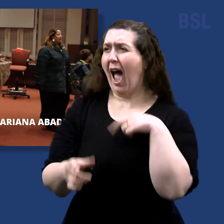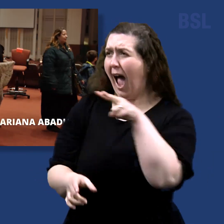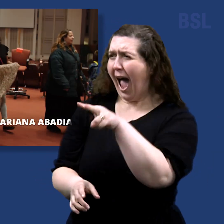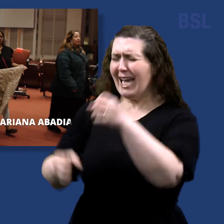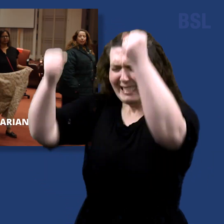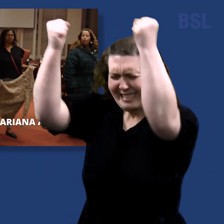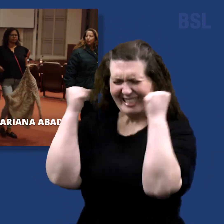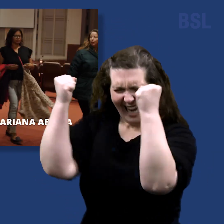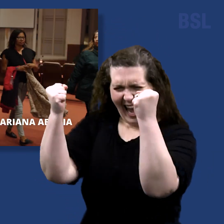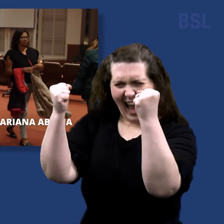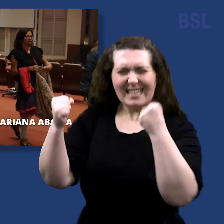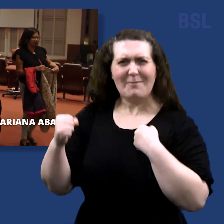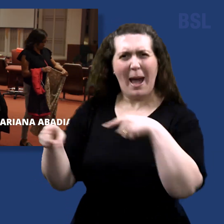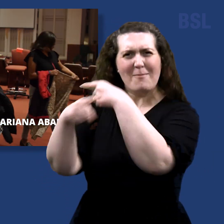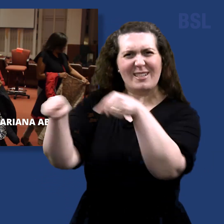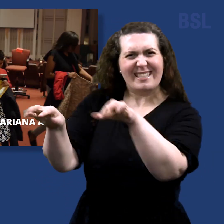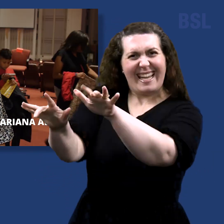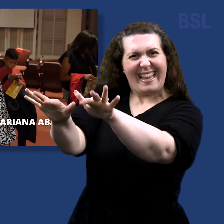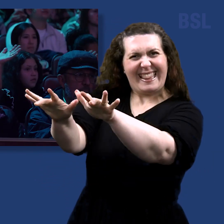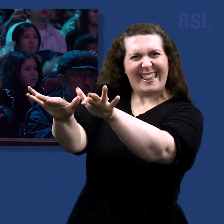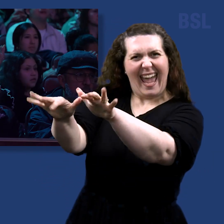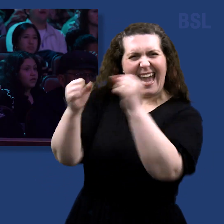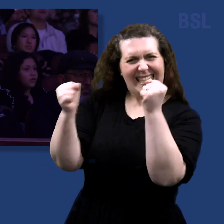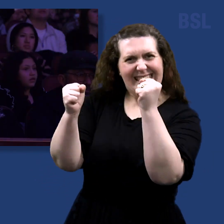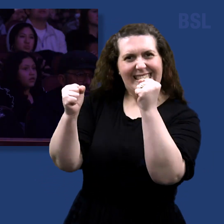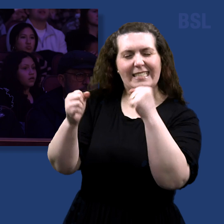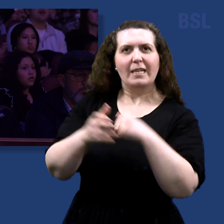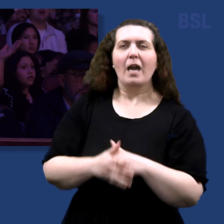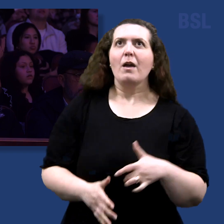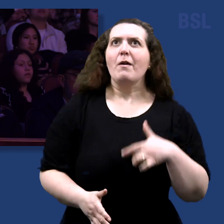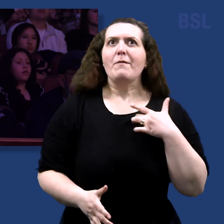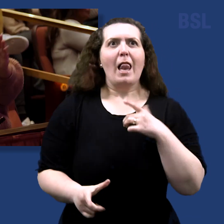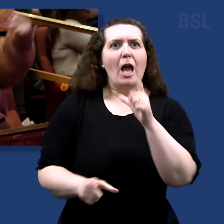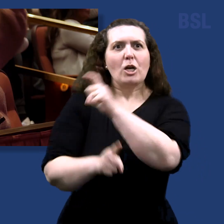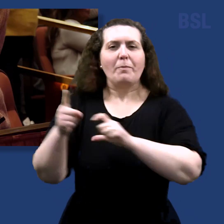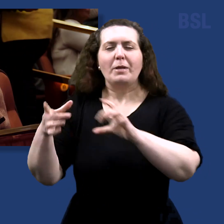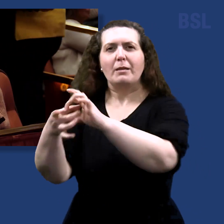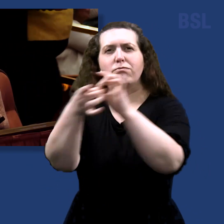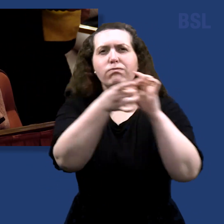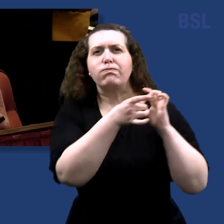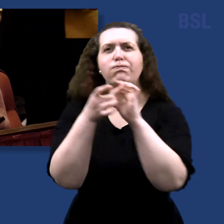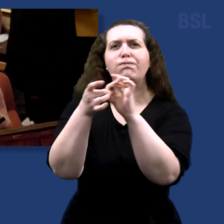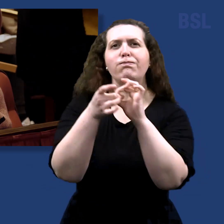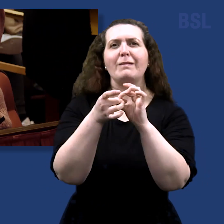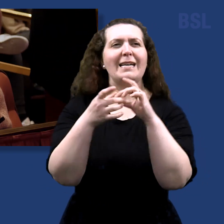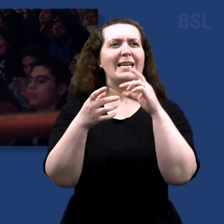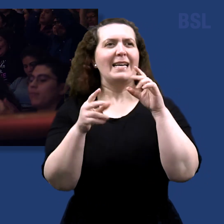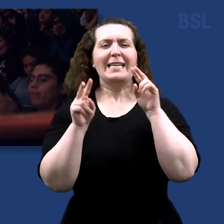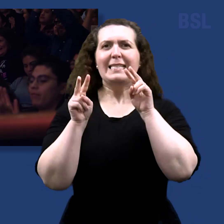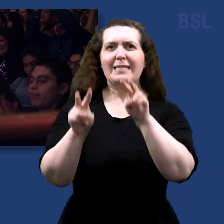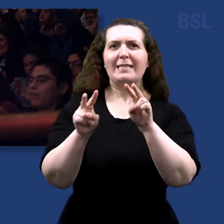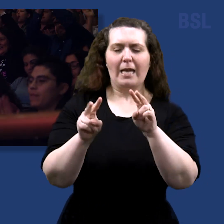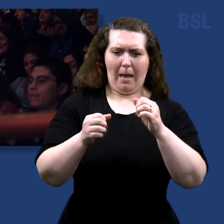I can recognize my music. You feel this community connection when you see something of your country.